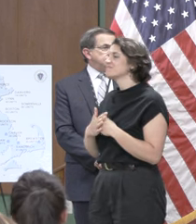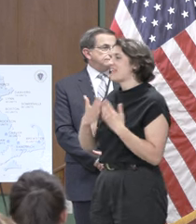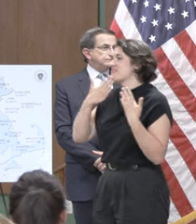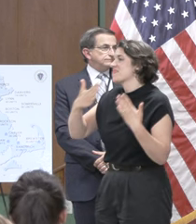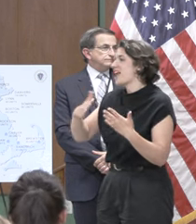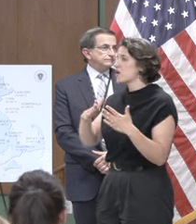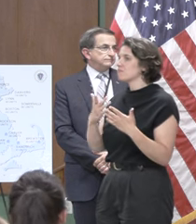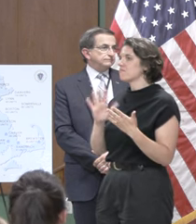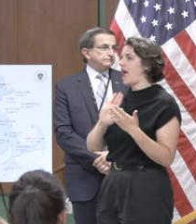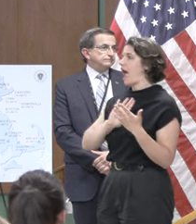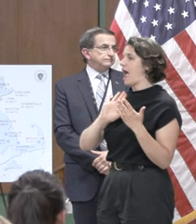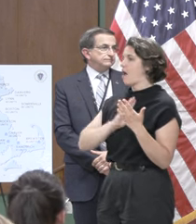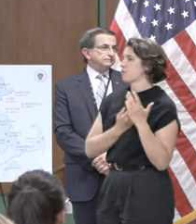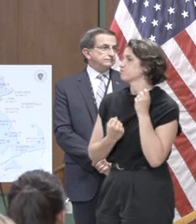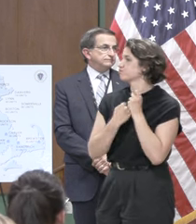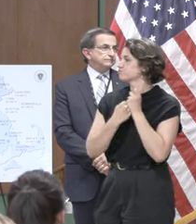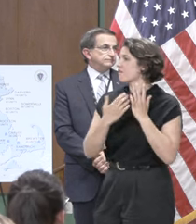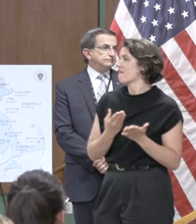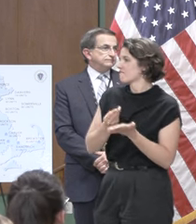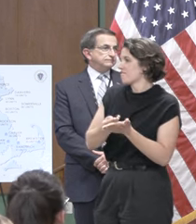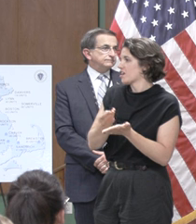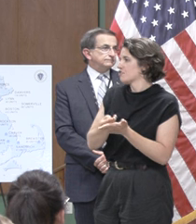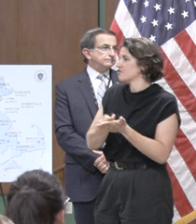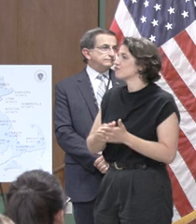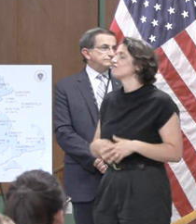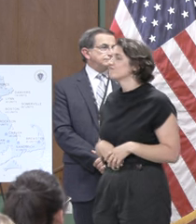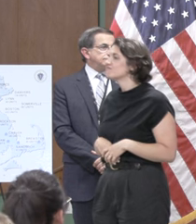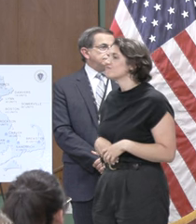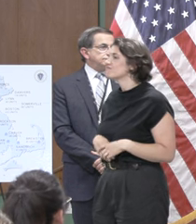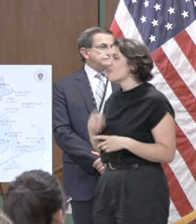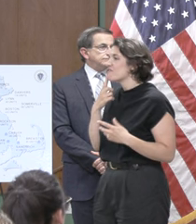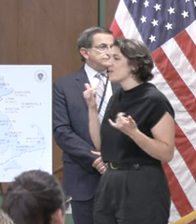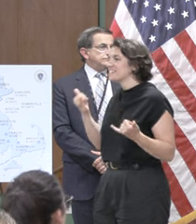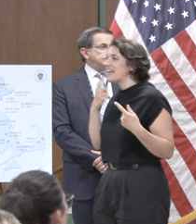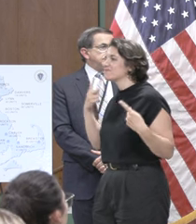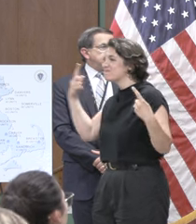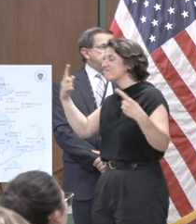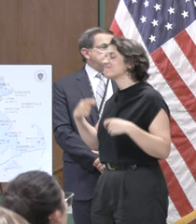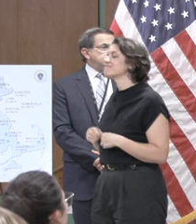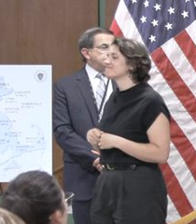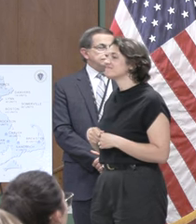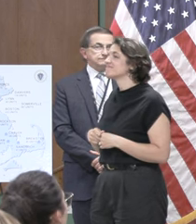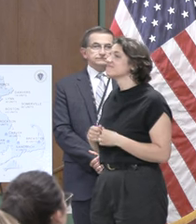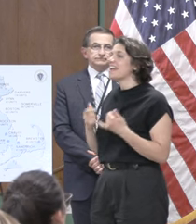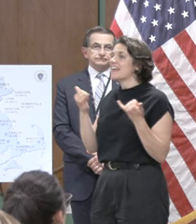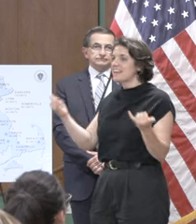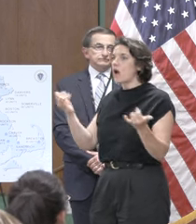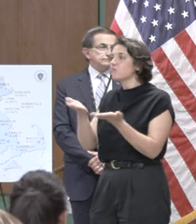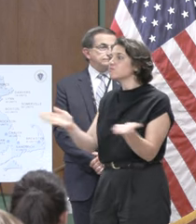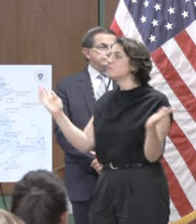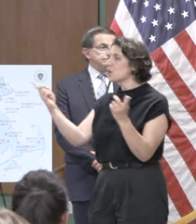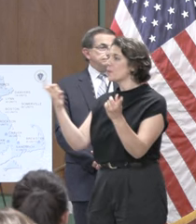funders uh for uh for today's uh announcement so with that we're happy to take any questions